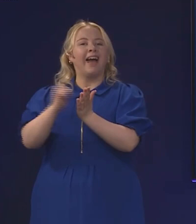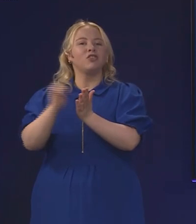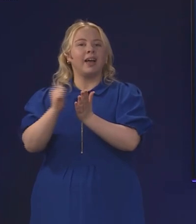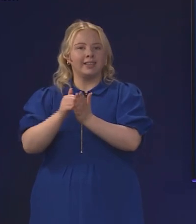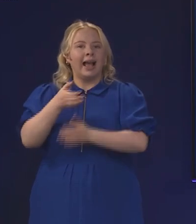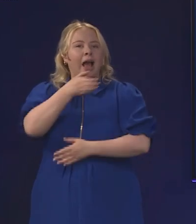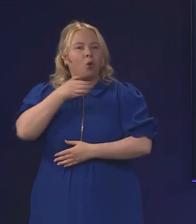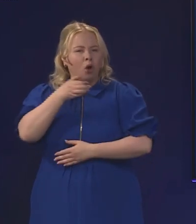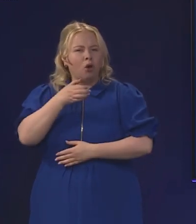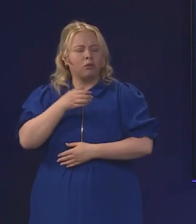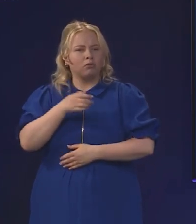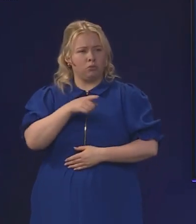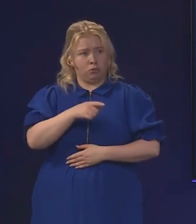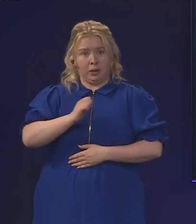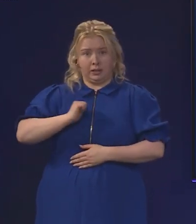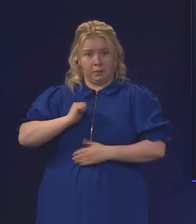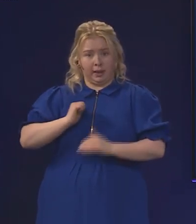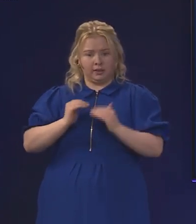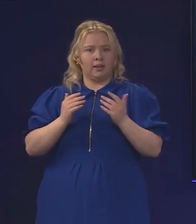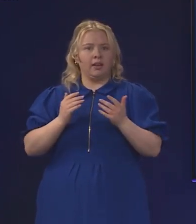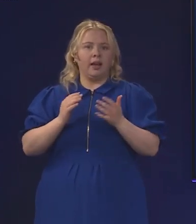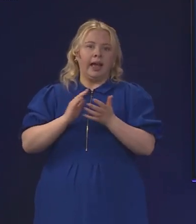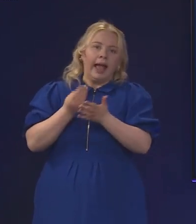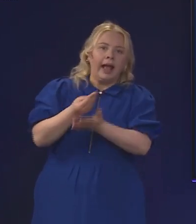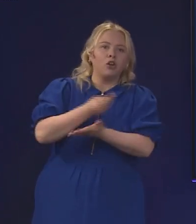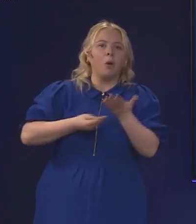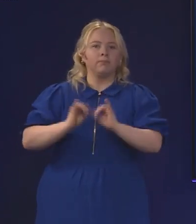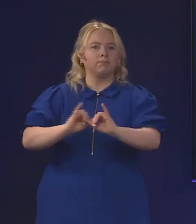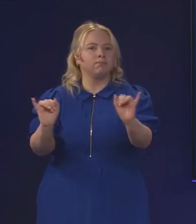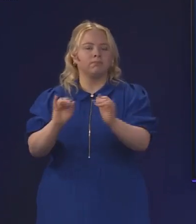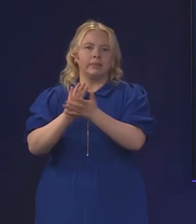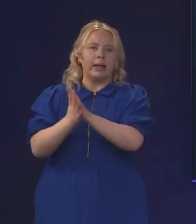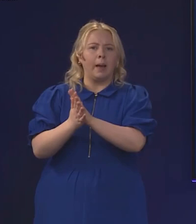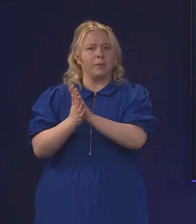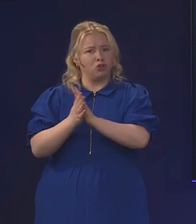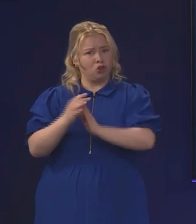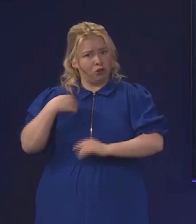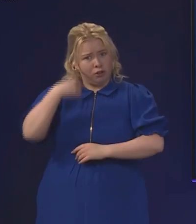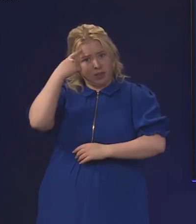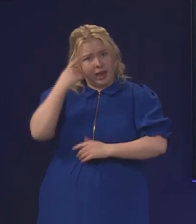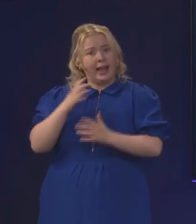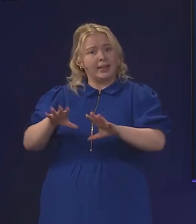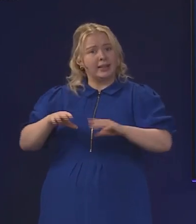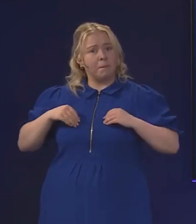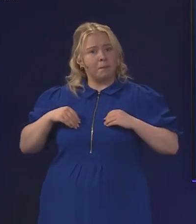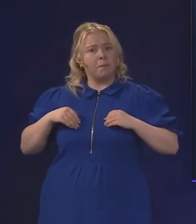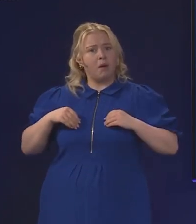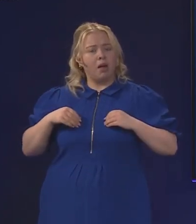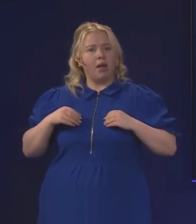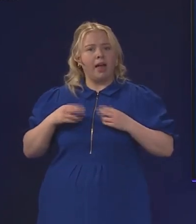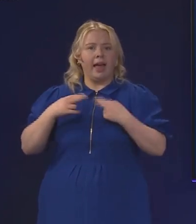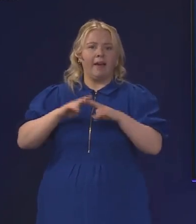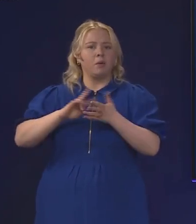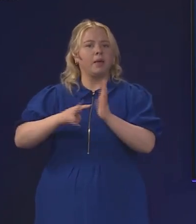economic damage to that industry do you think is an acceptable price to pay for intentions